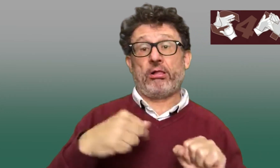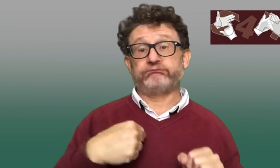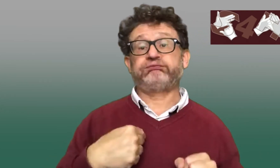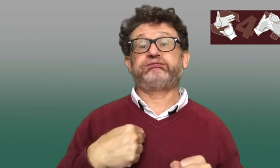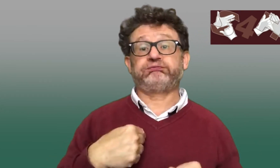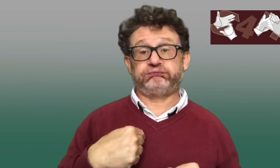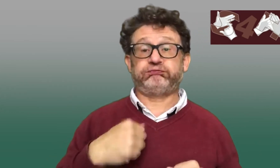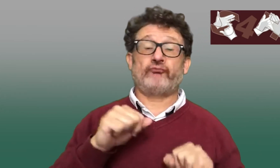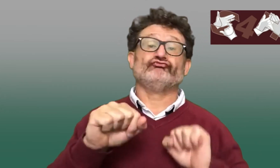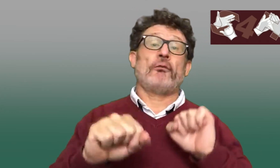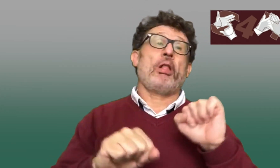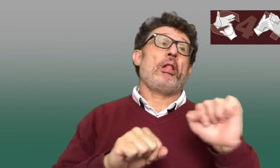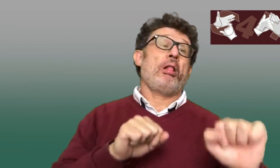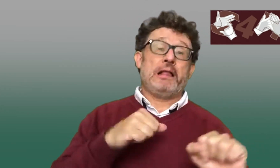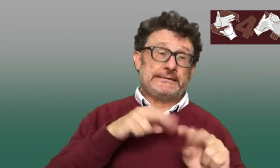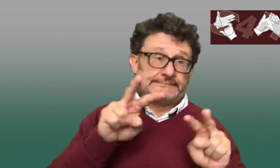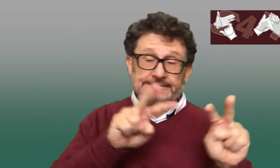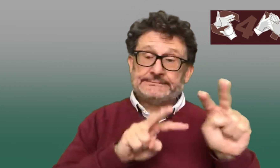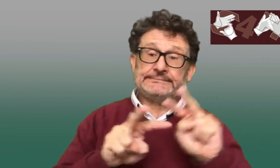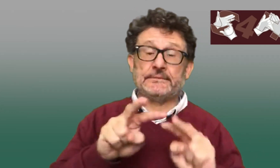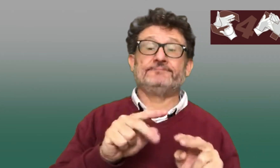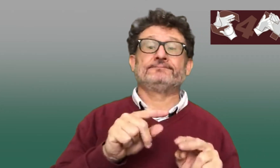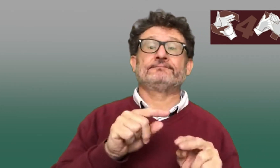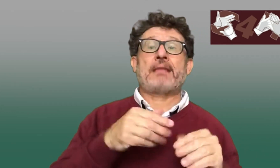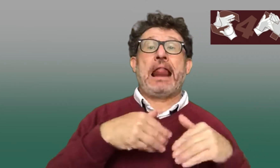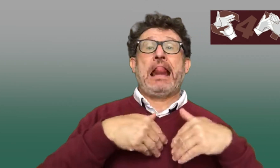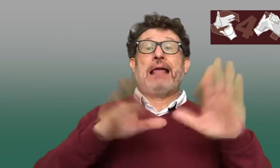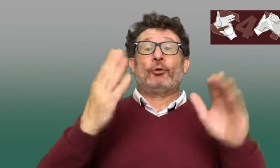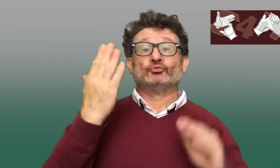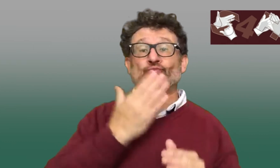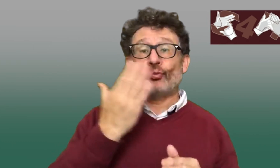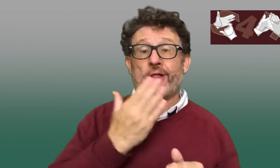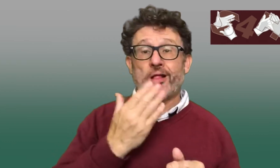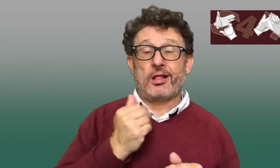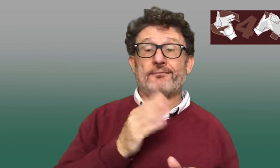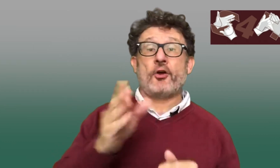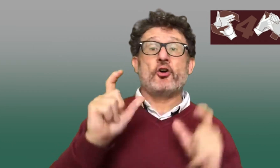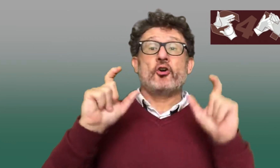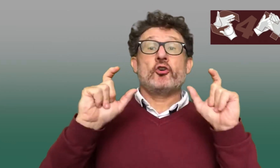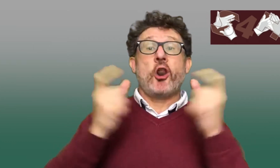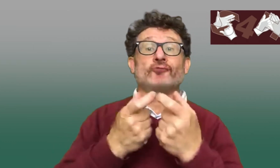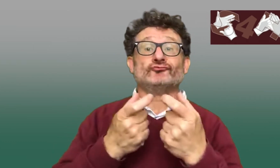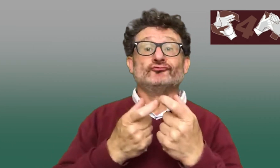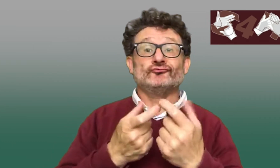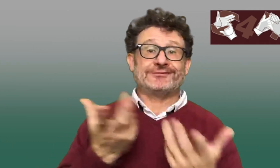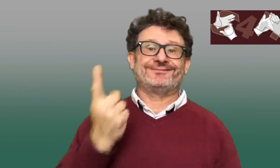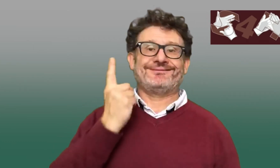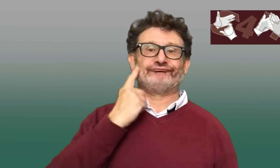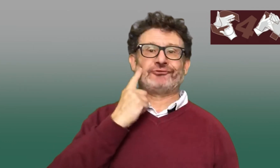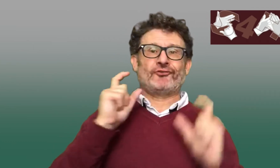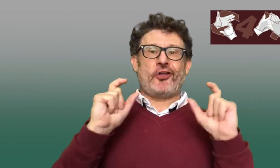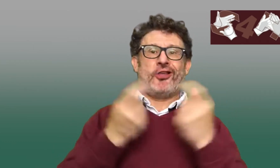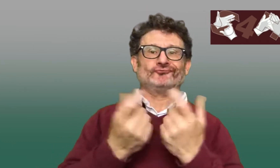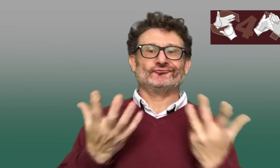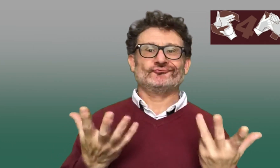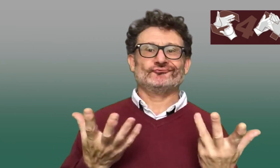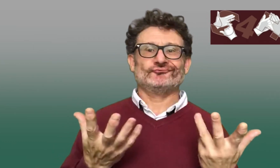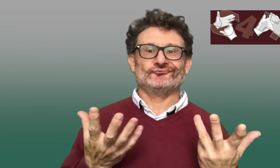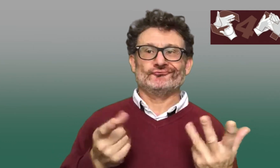I really struggled just to try and lip read my way through school. And when I left school and I went to college, it was a